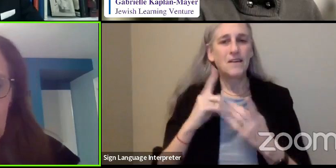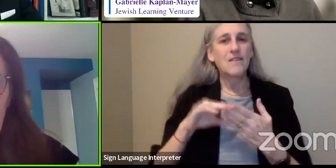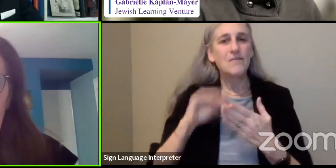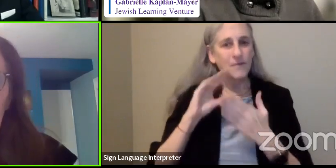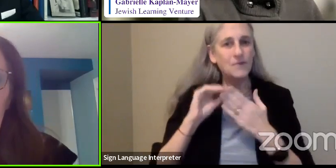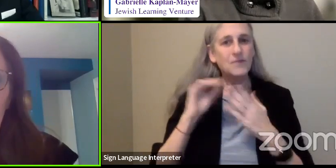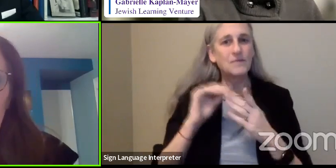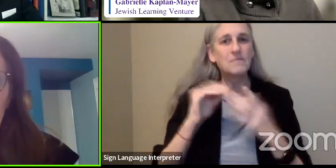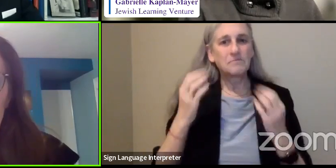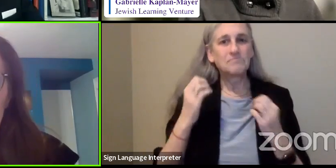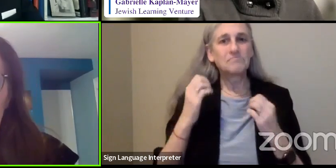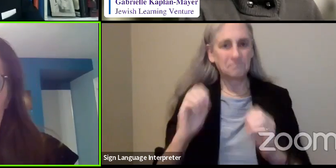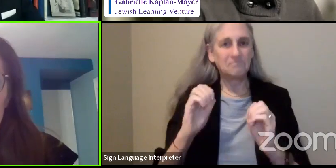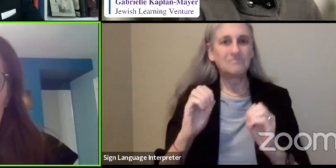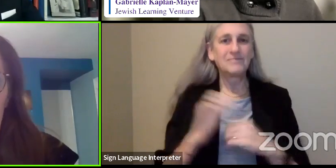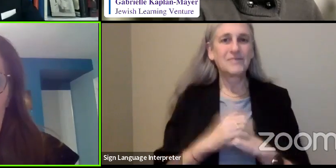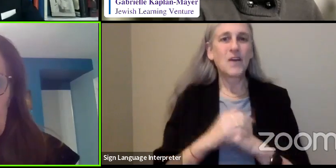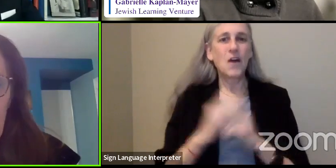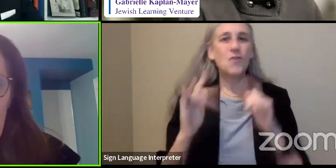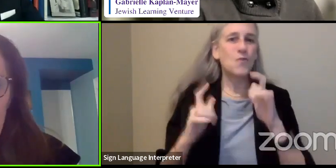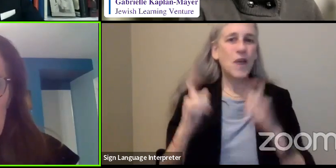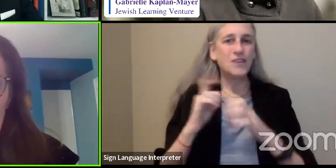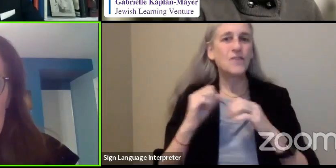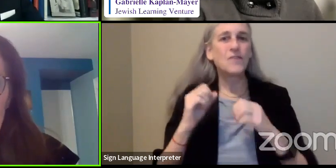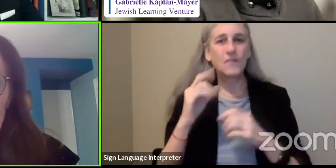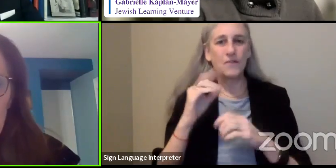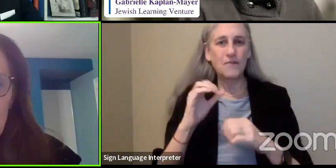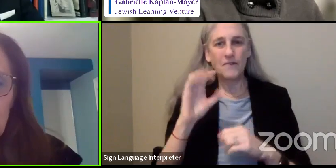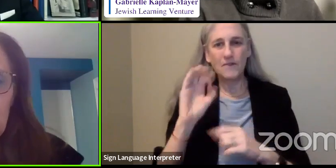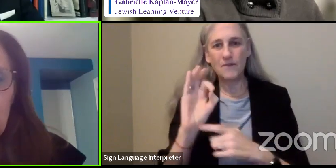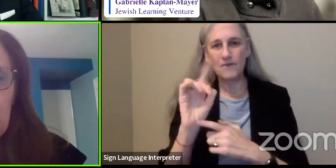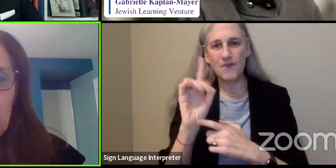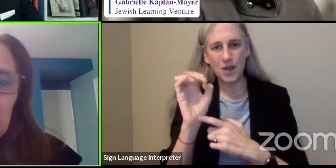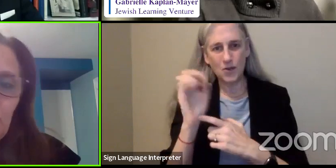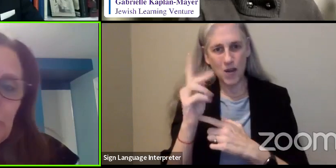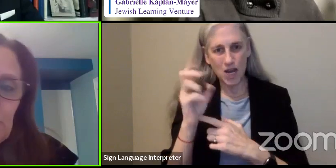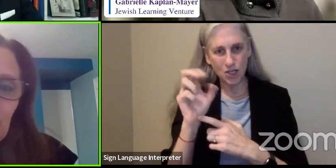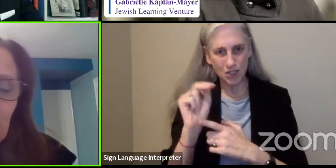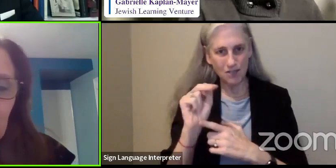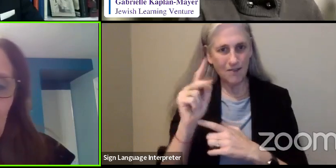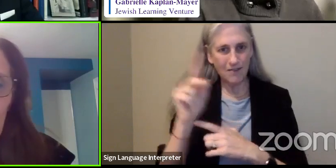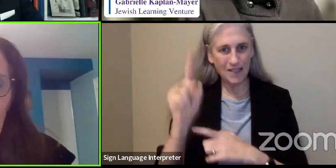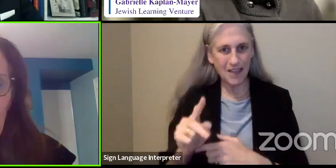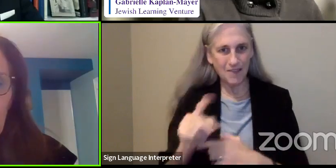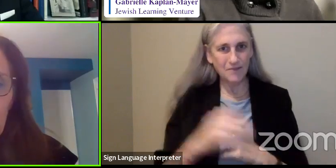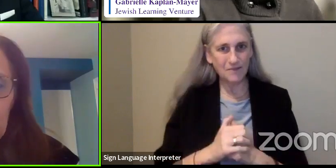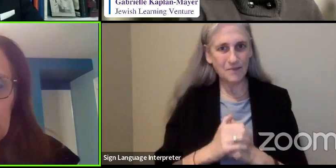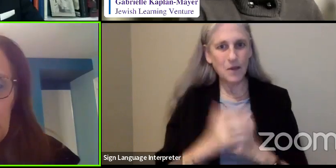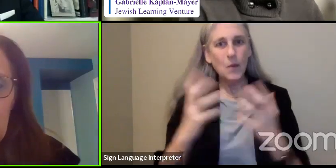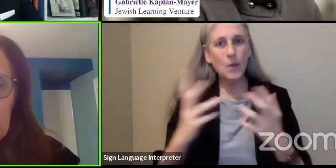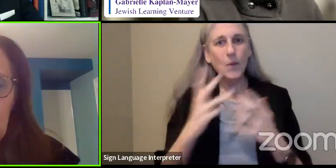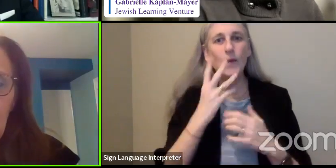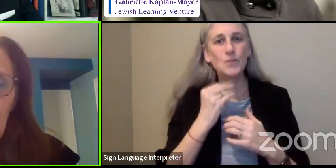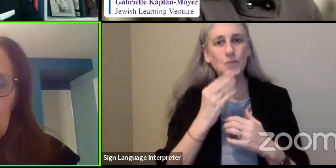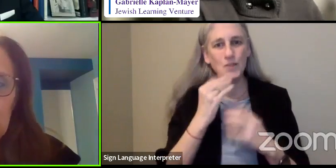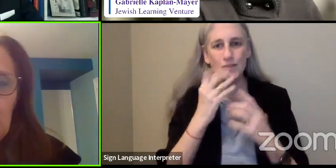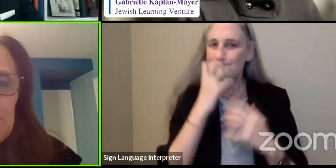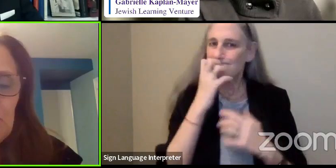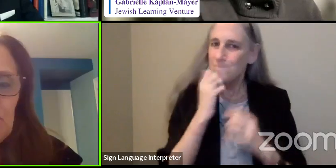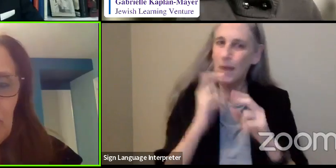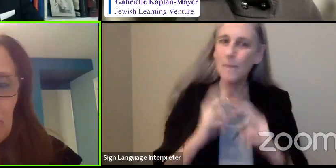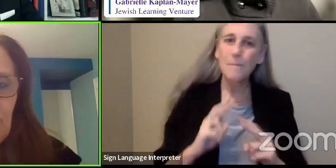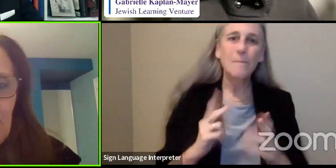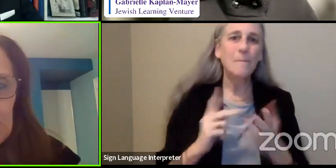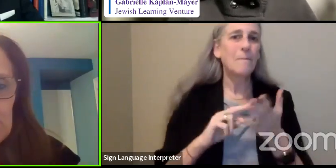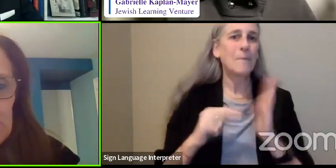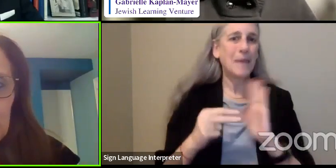Philadelphia. Jewish Learning Venture empowers families raising Jewish children to make Judaism meaningful and relevant for themselves, as well